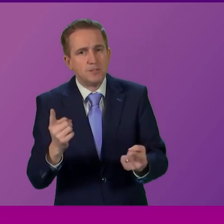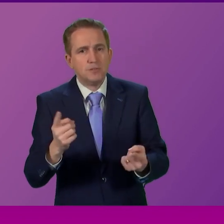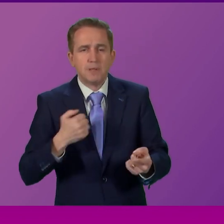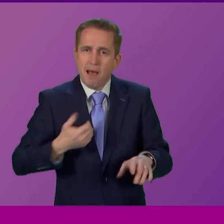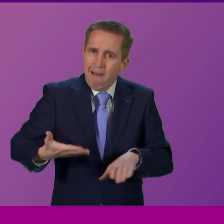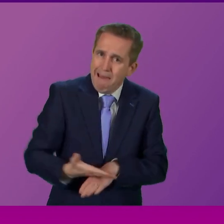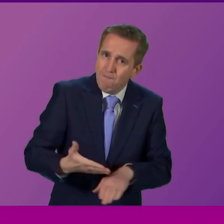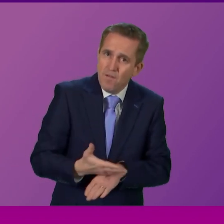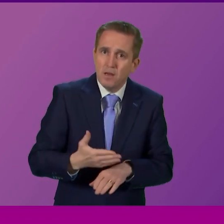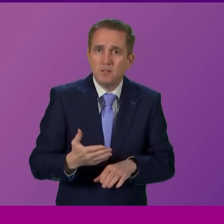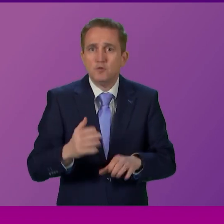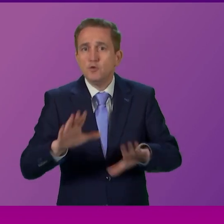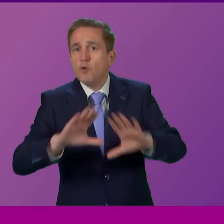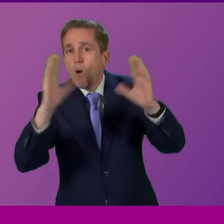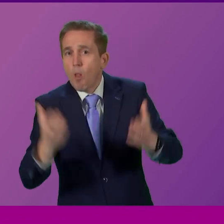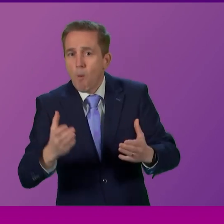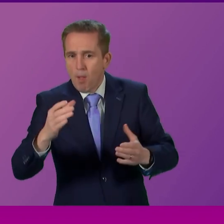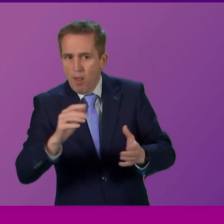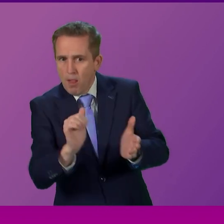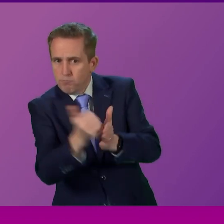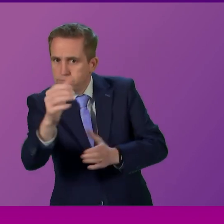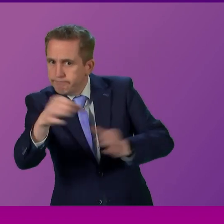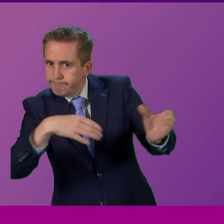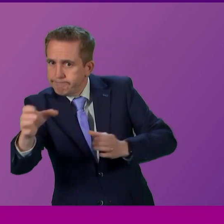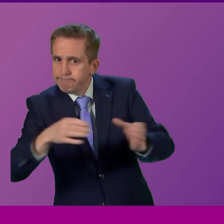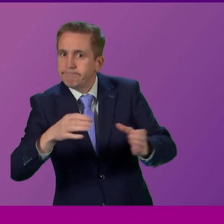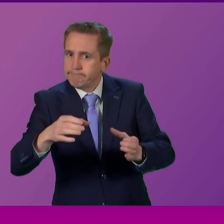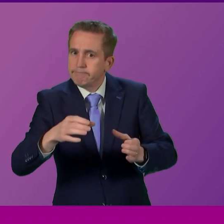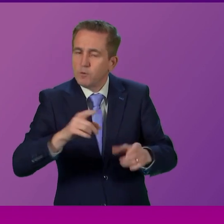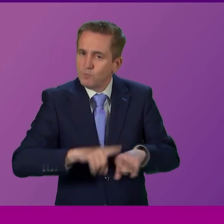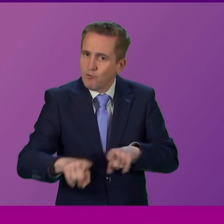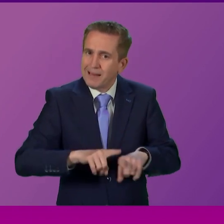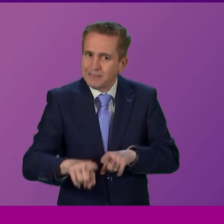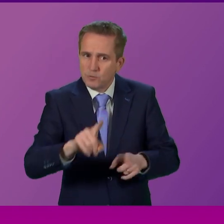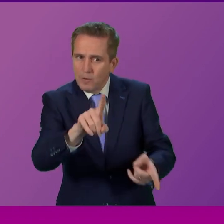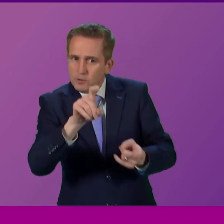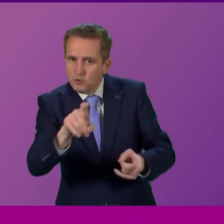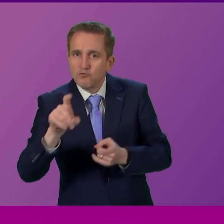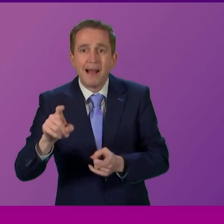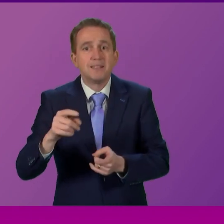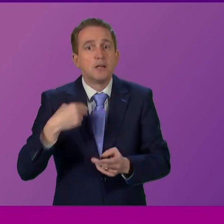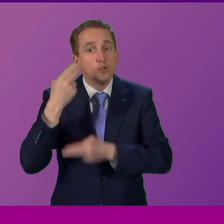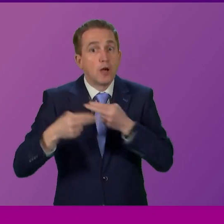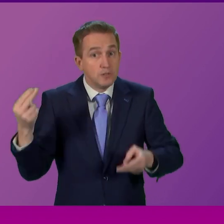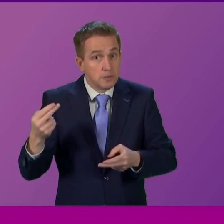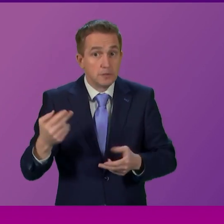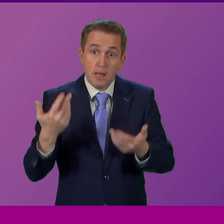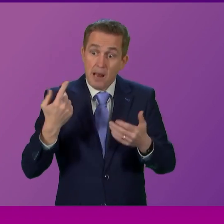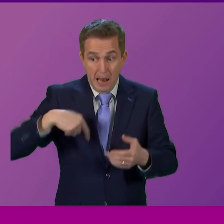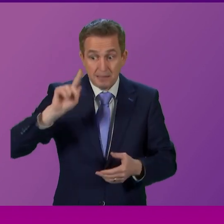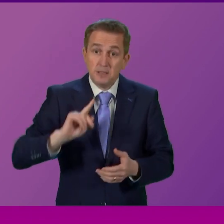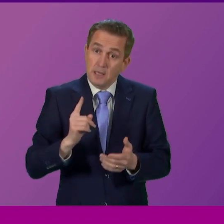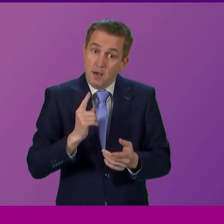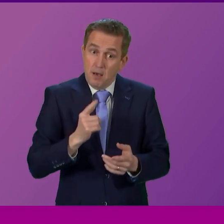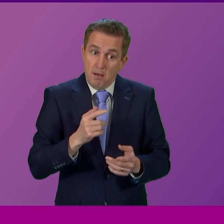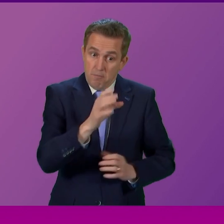efforts towards international recruitment we made these efforts in terms of international overseas nurses last winter with recurring funding to help